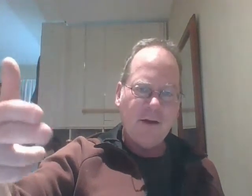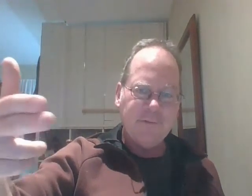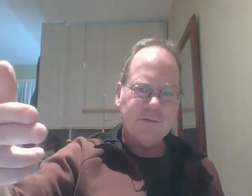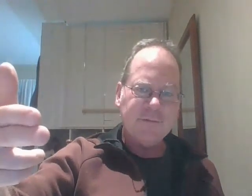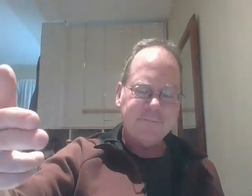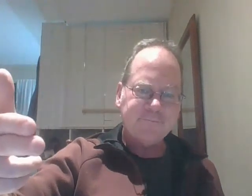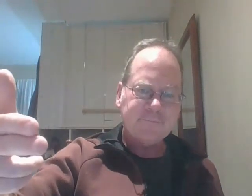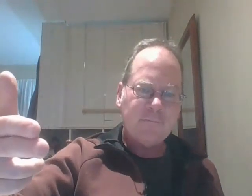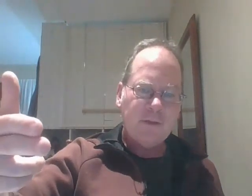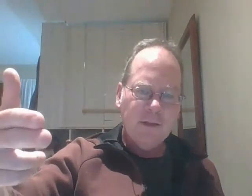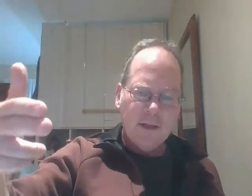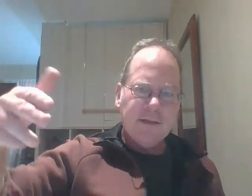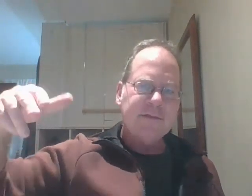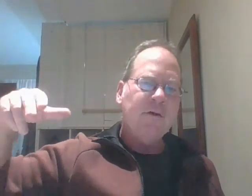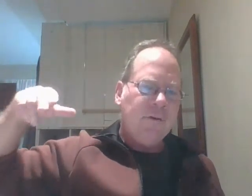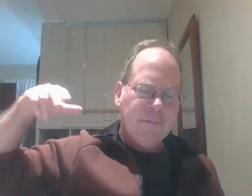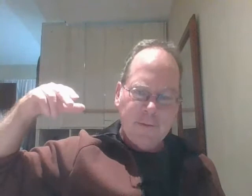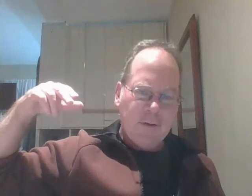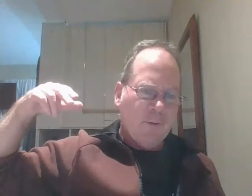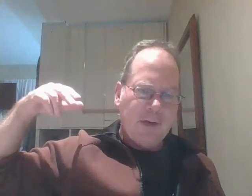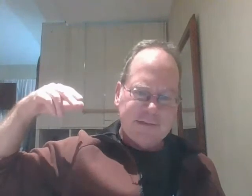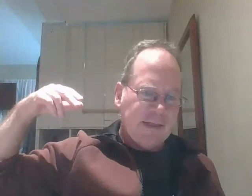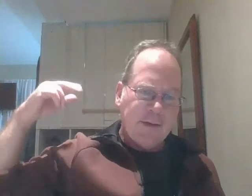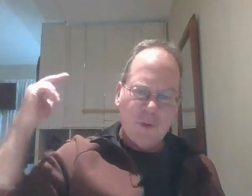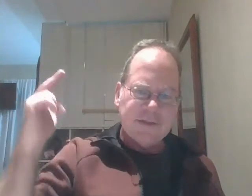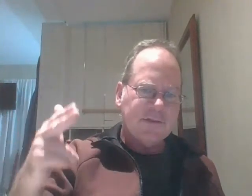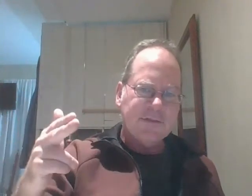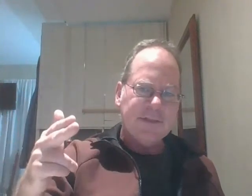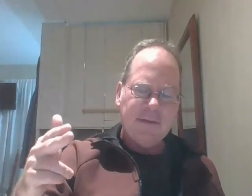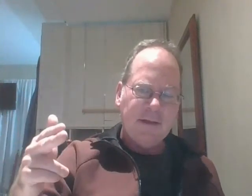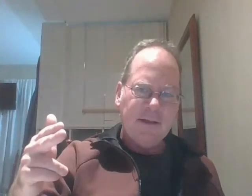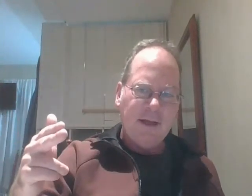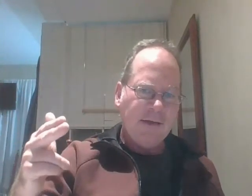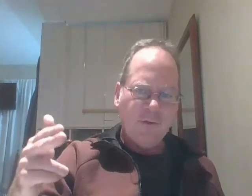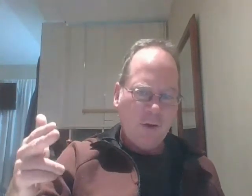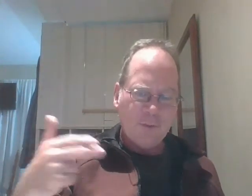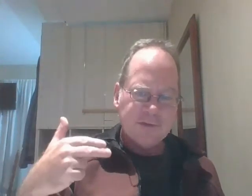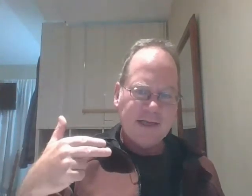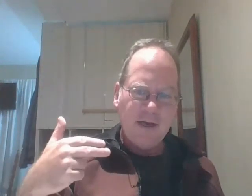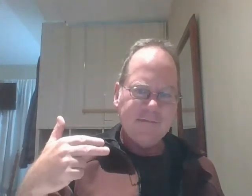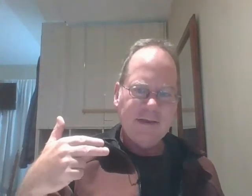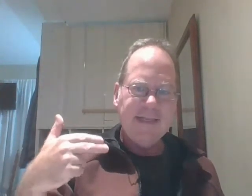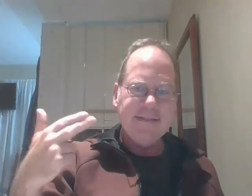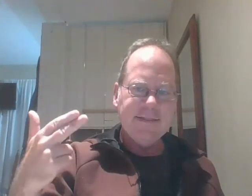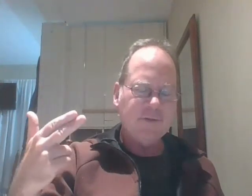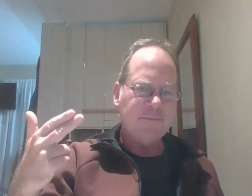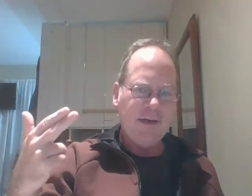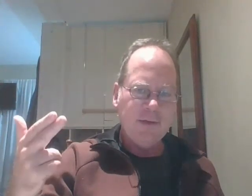future so when i say like what's the solution i don't personally have an easy solution for anyone